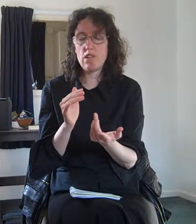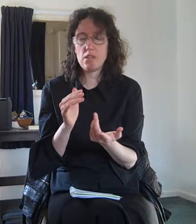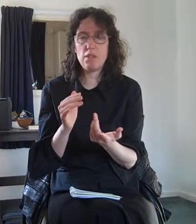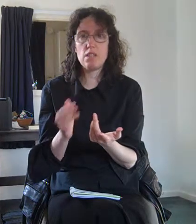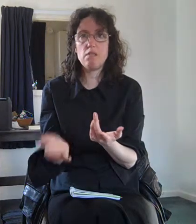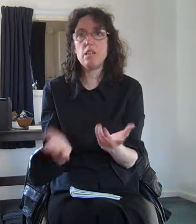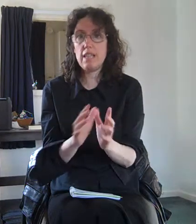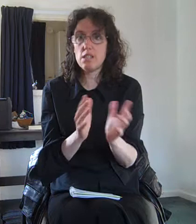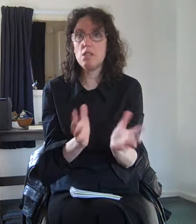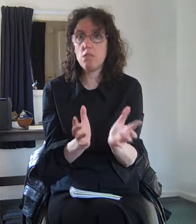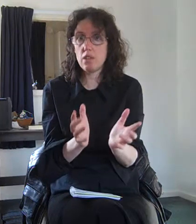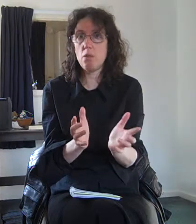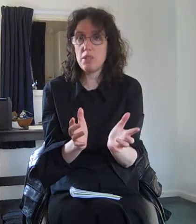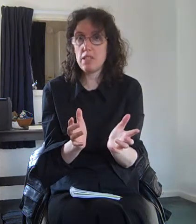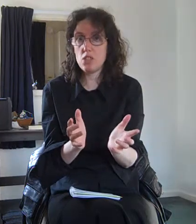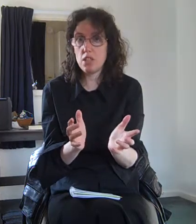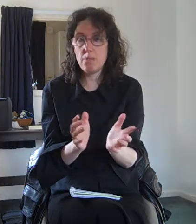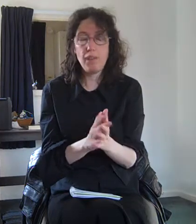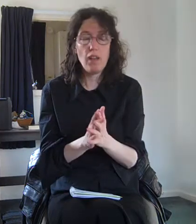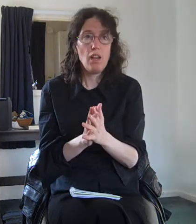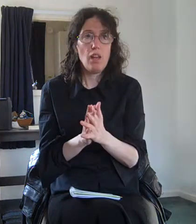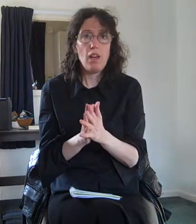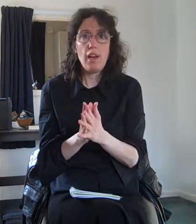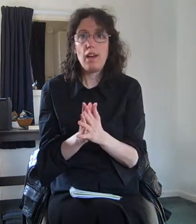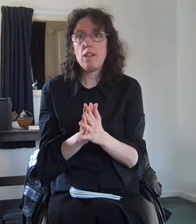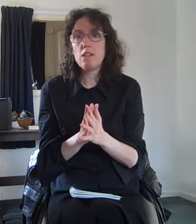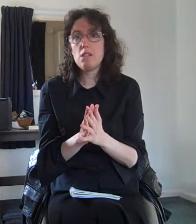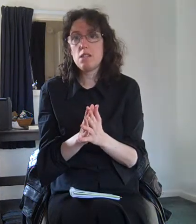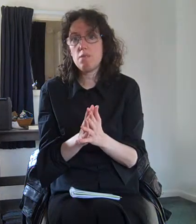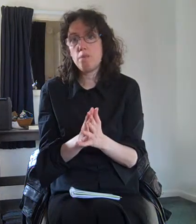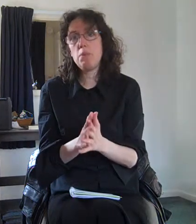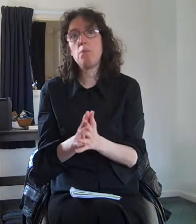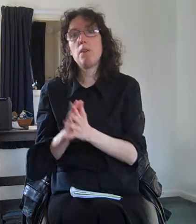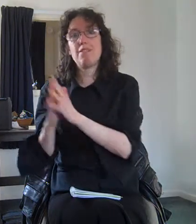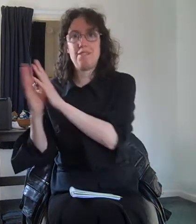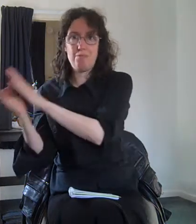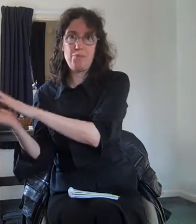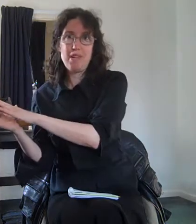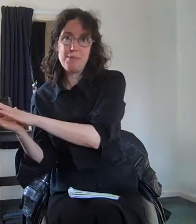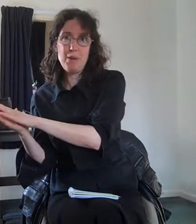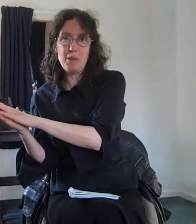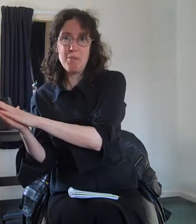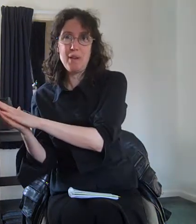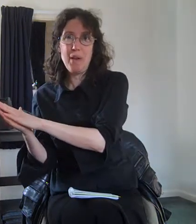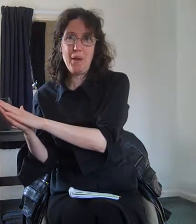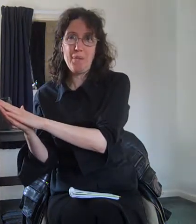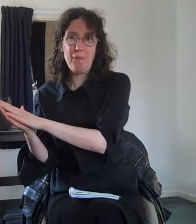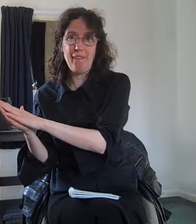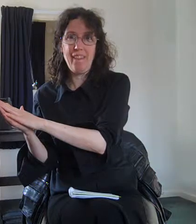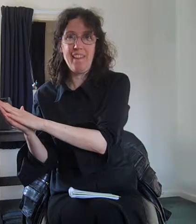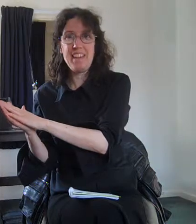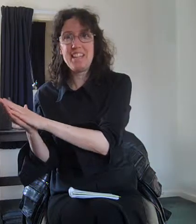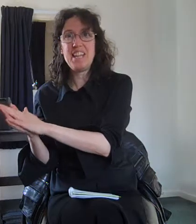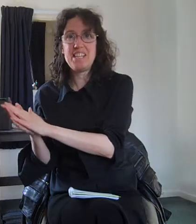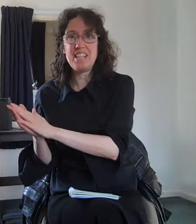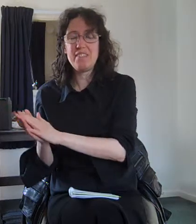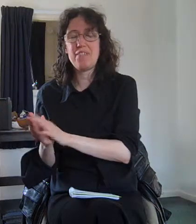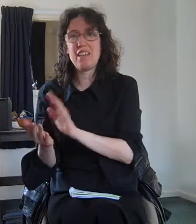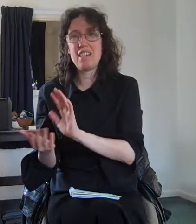tracks because it really is over accommodation and people with presbyopia in later life and